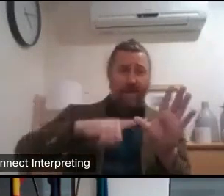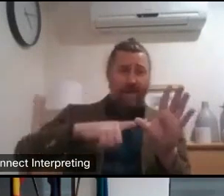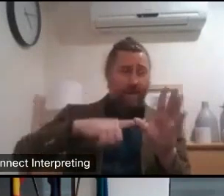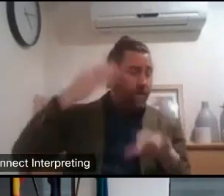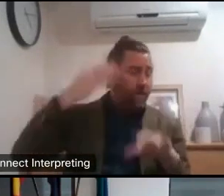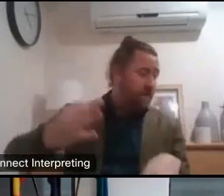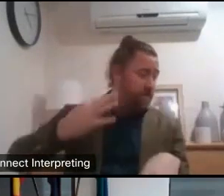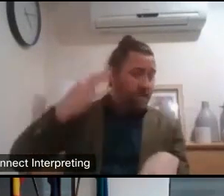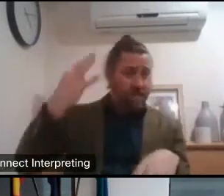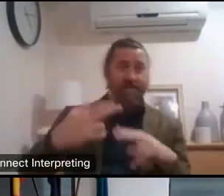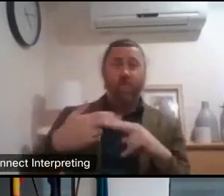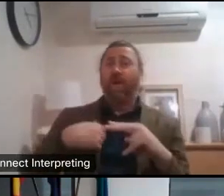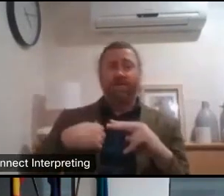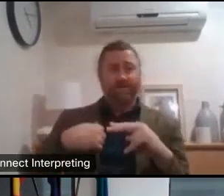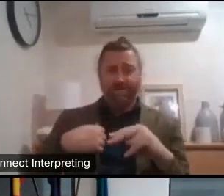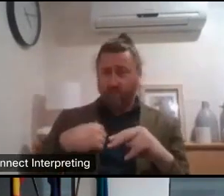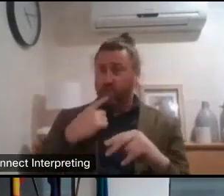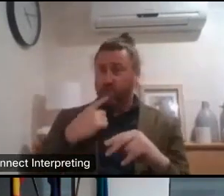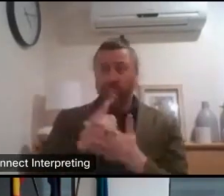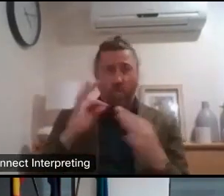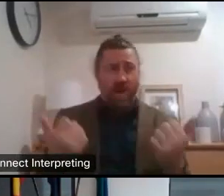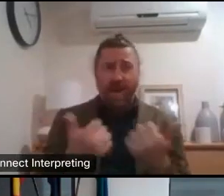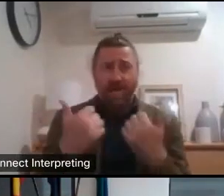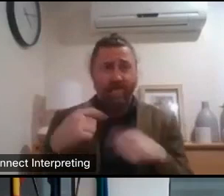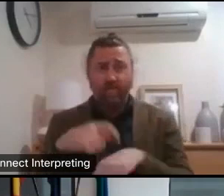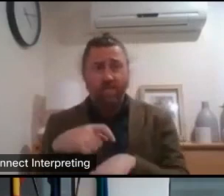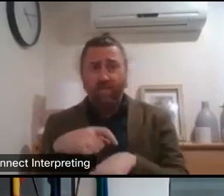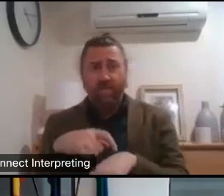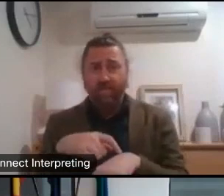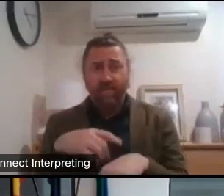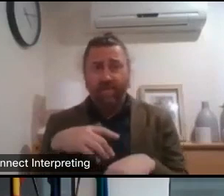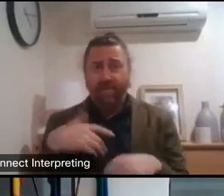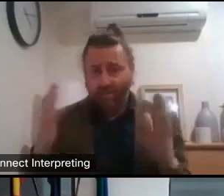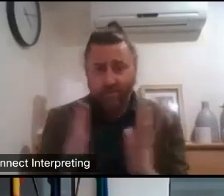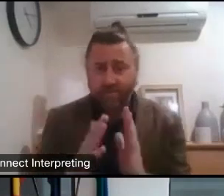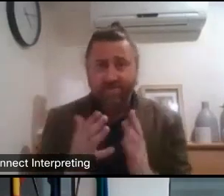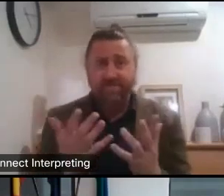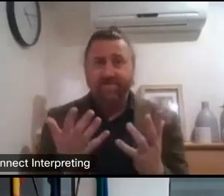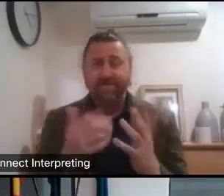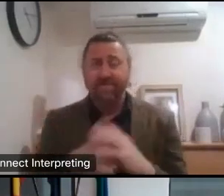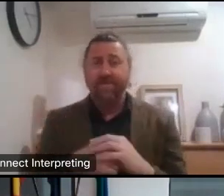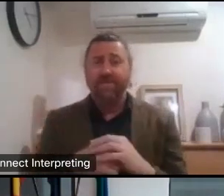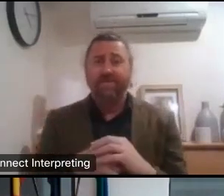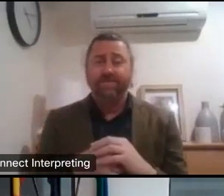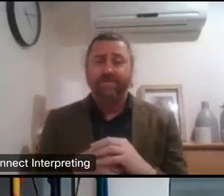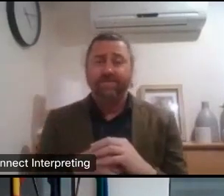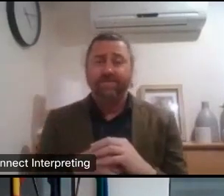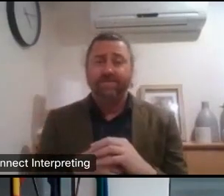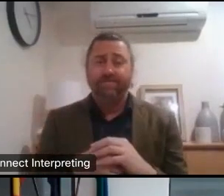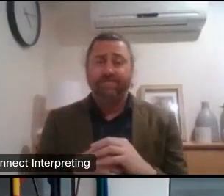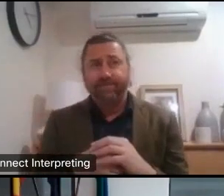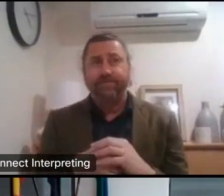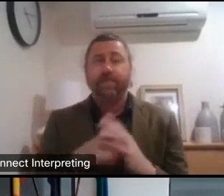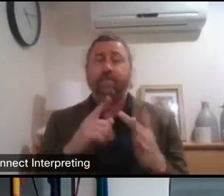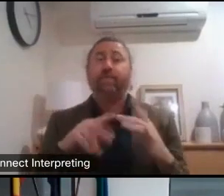the other hand to us it seems like a short time and the reason it seems like a short time is that if if if